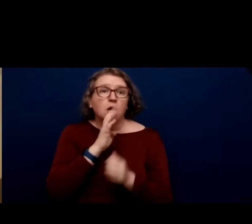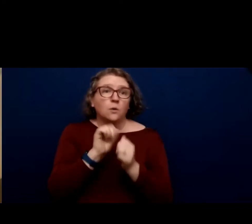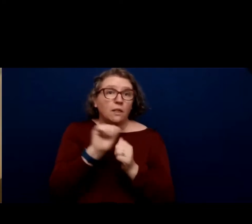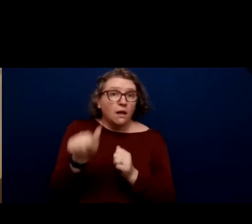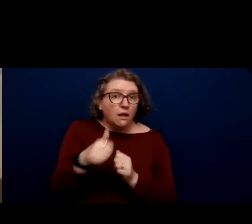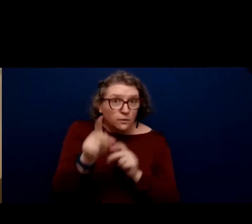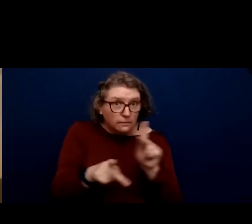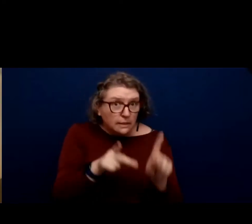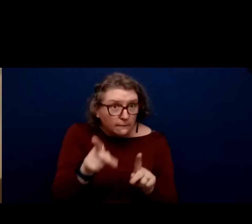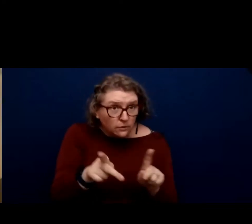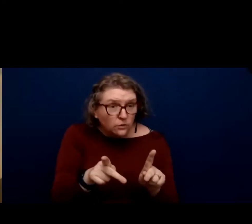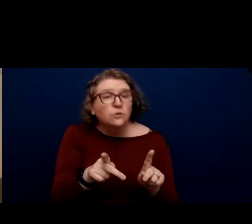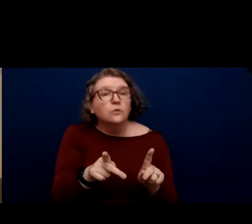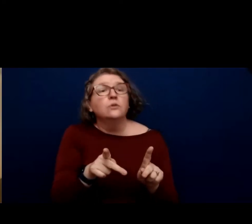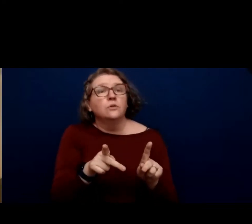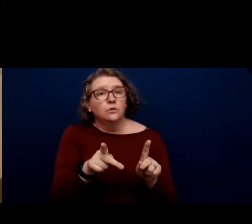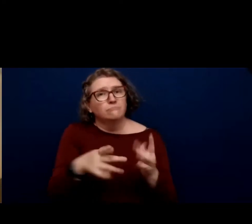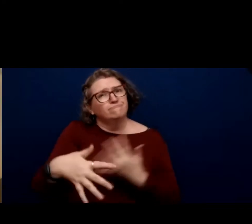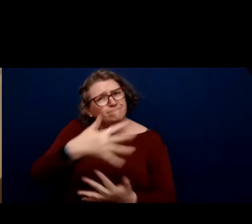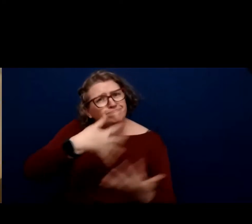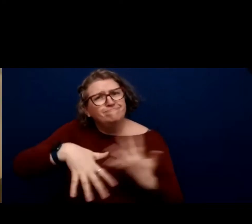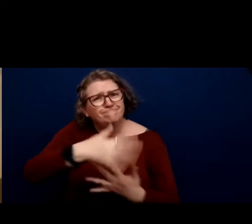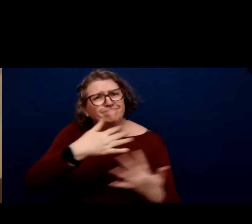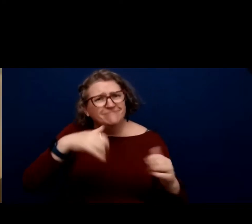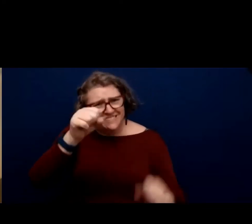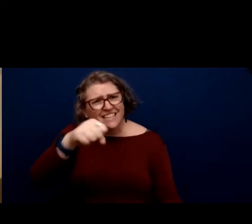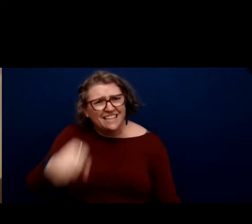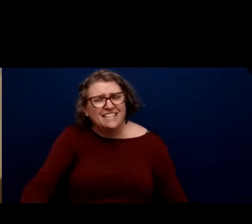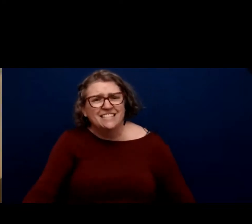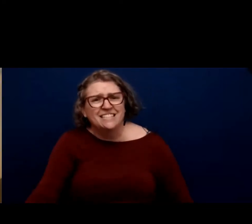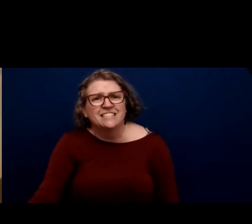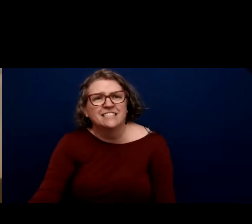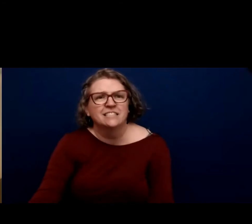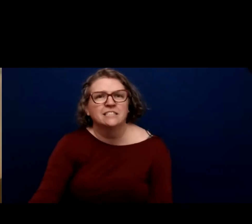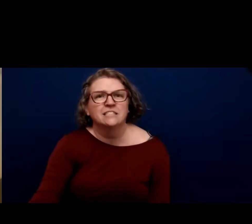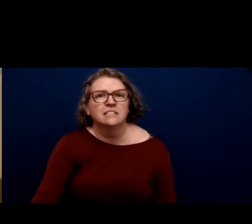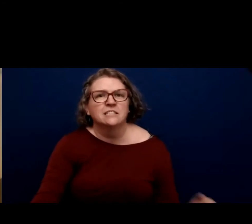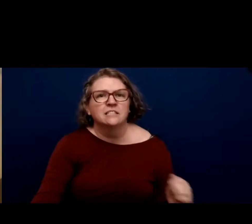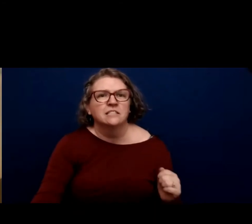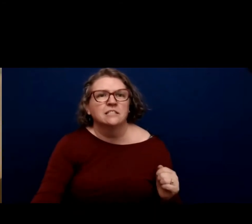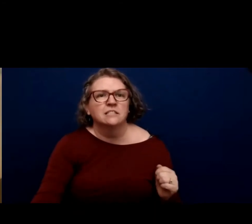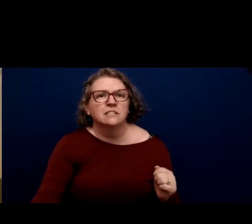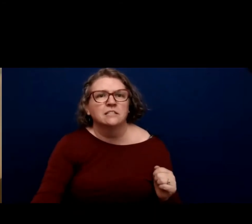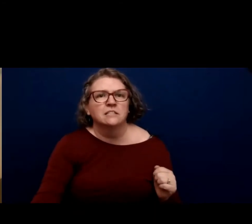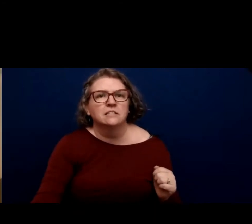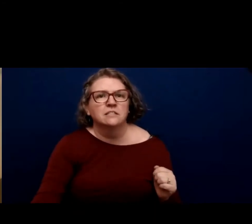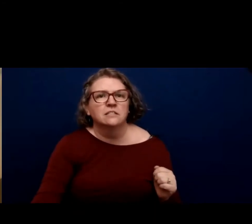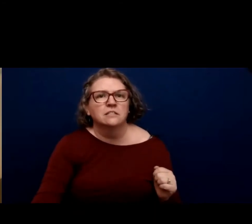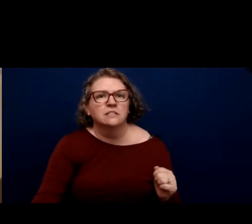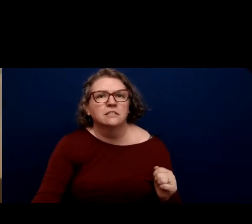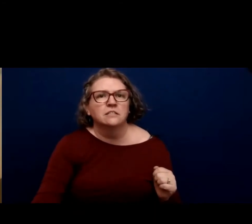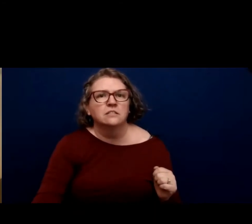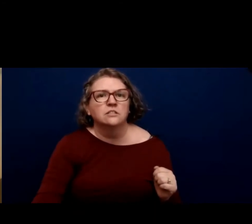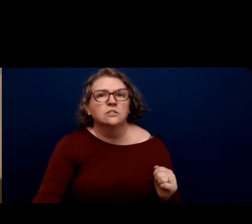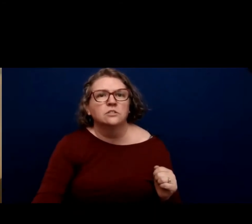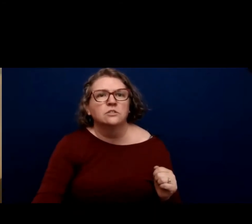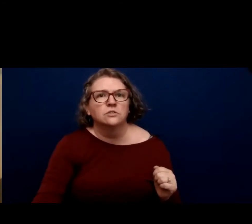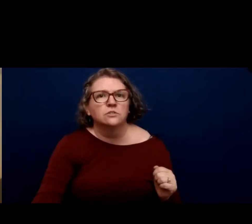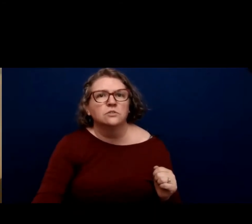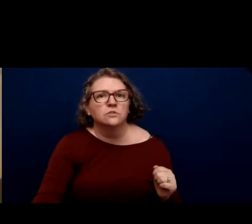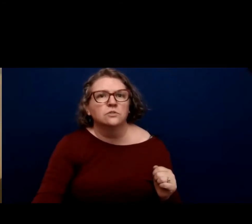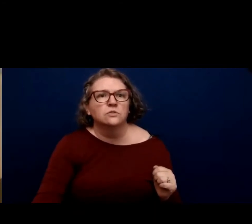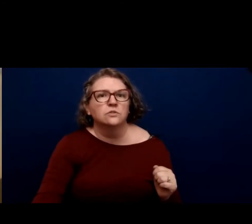sessions that we anticipate to be under 100 in attendance, which is